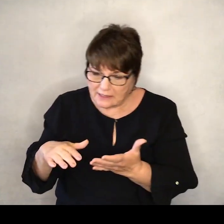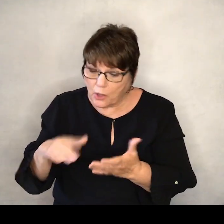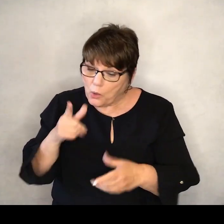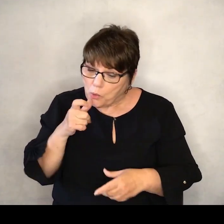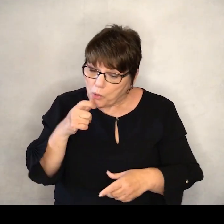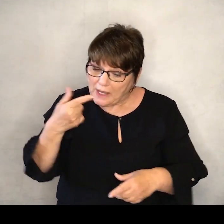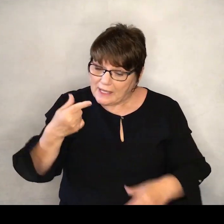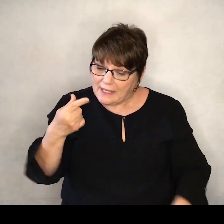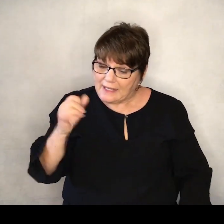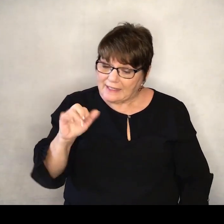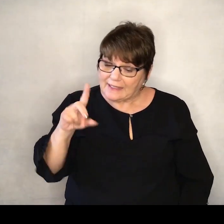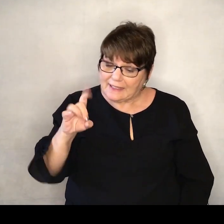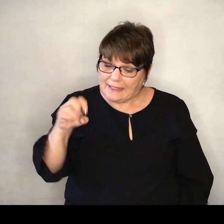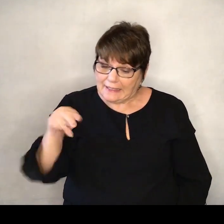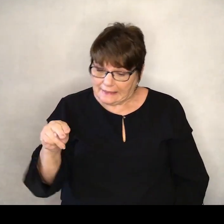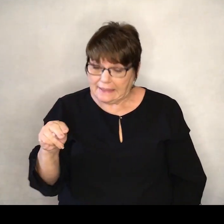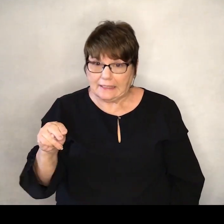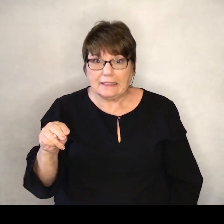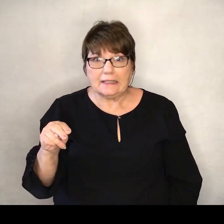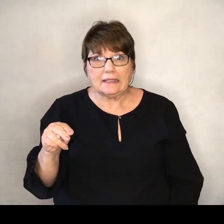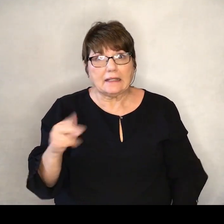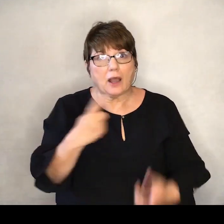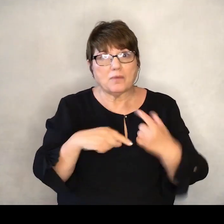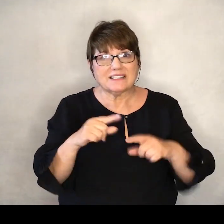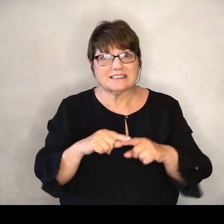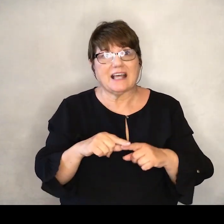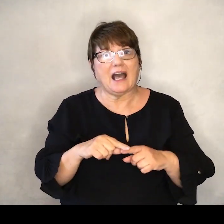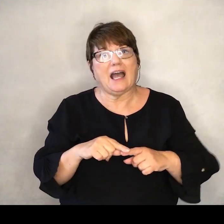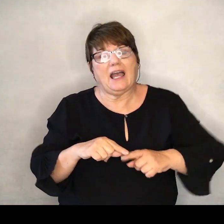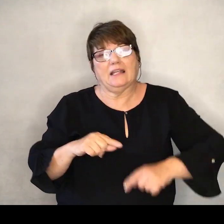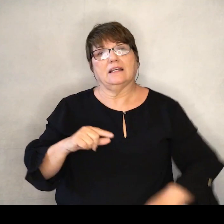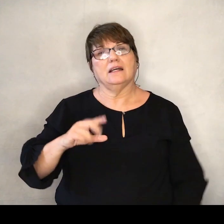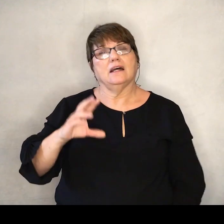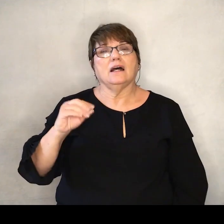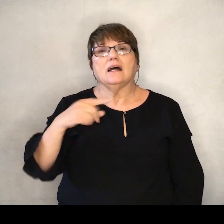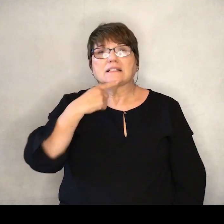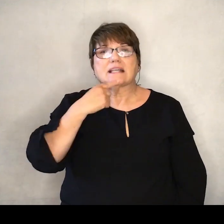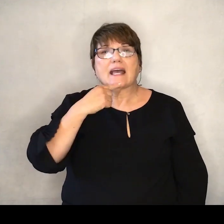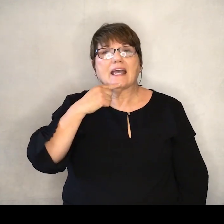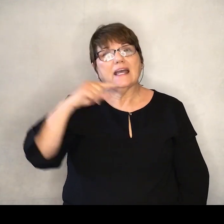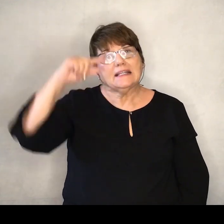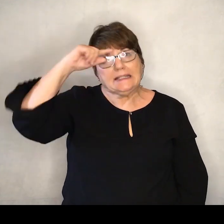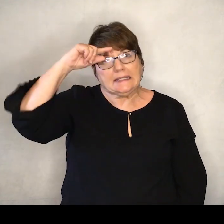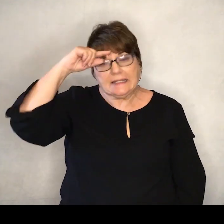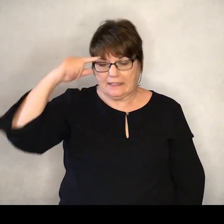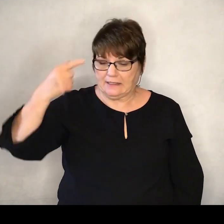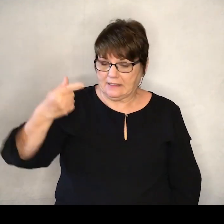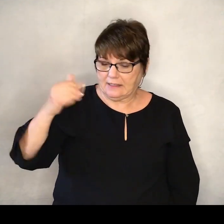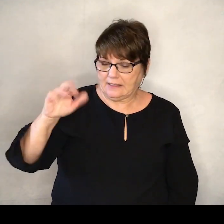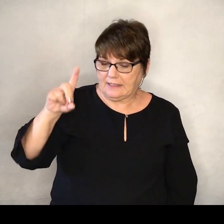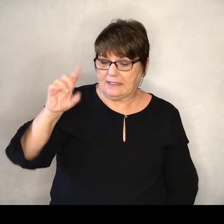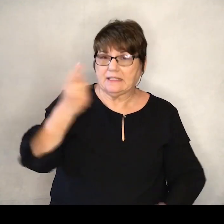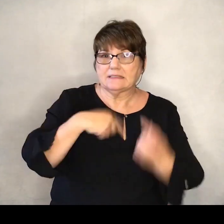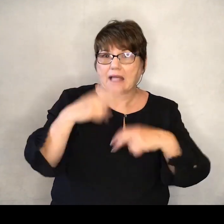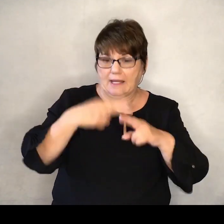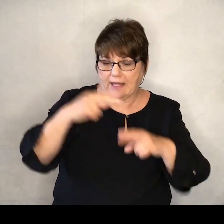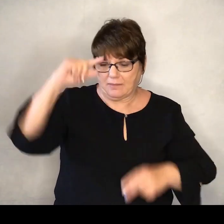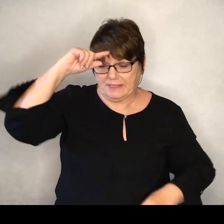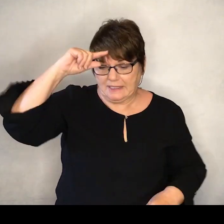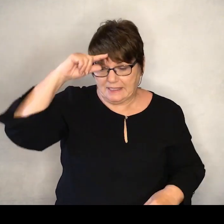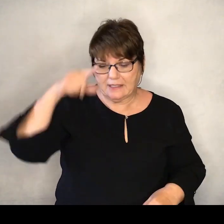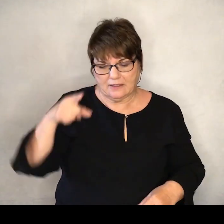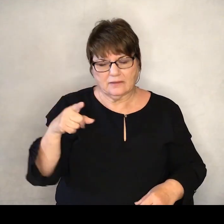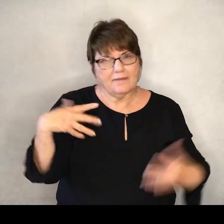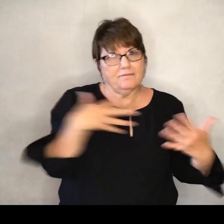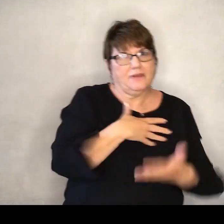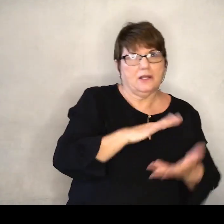and how he had to change his life from one of fear to one of obedience. So